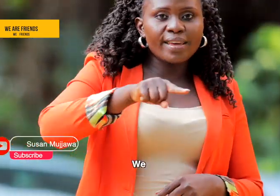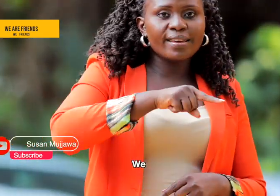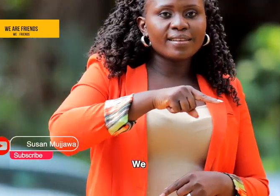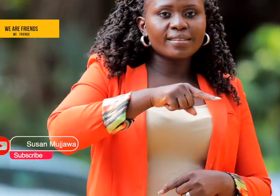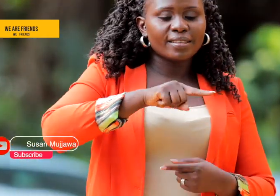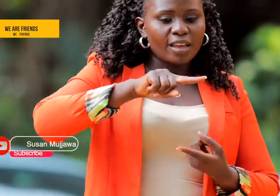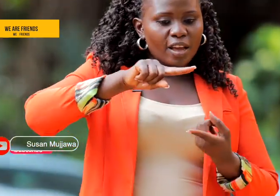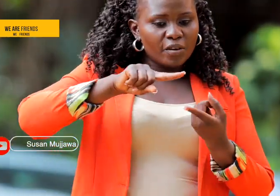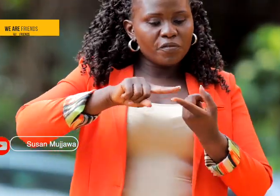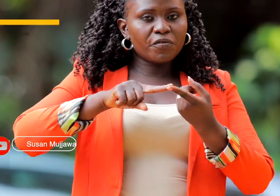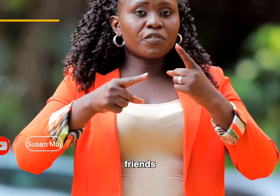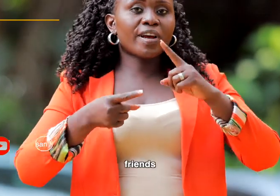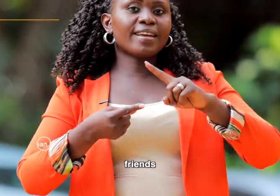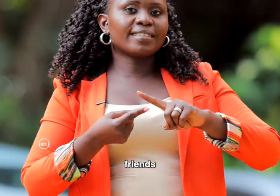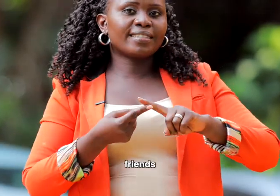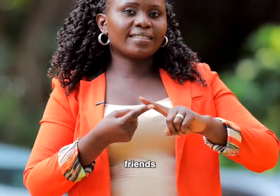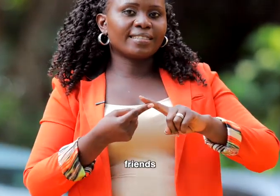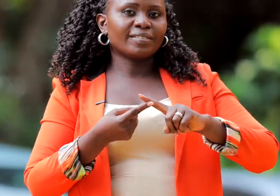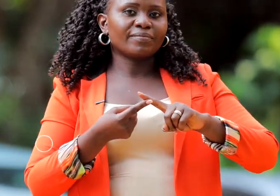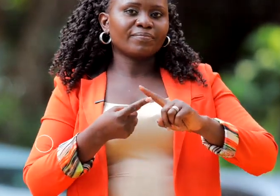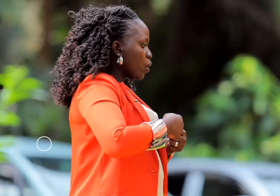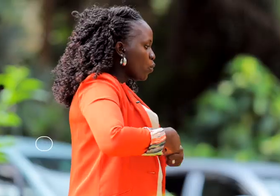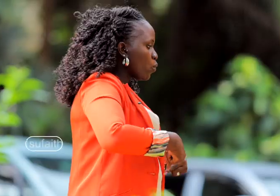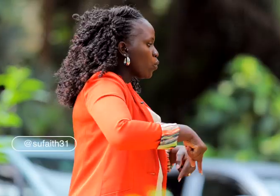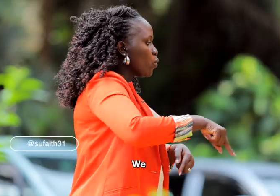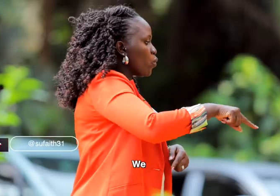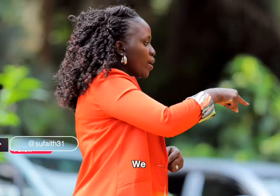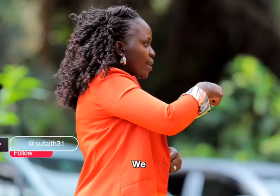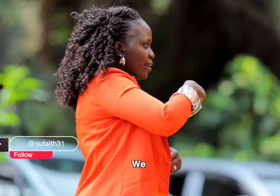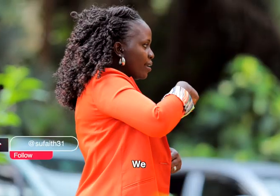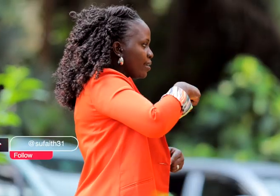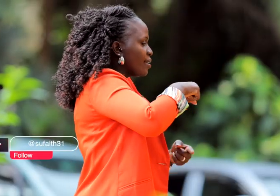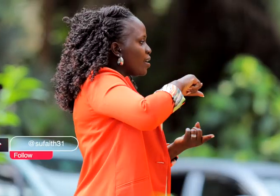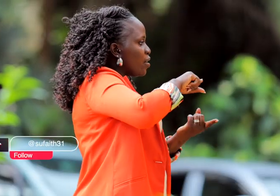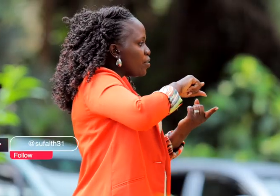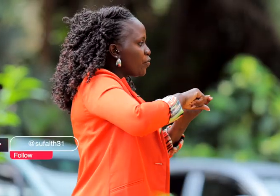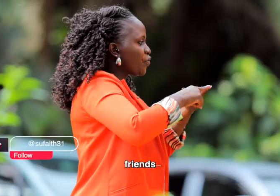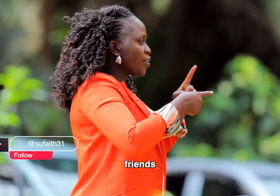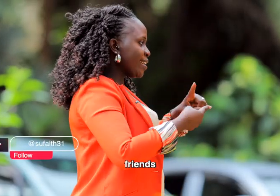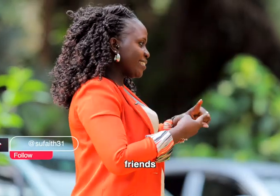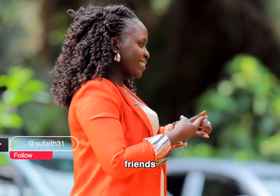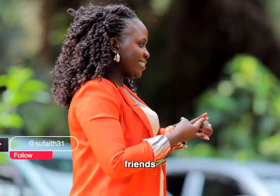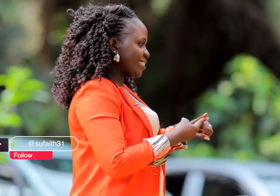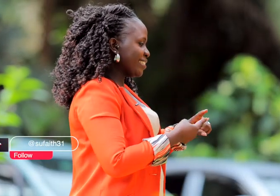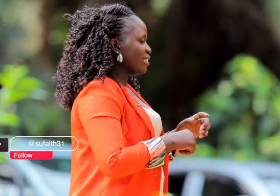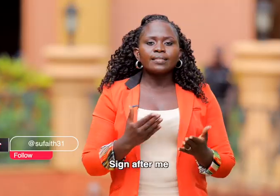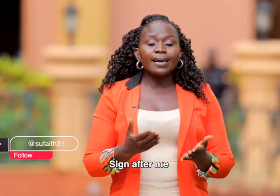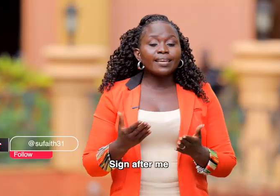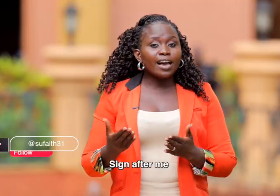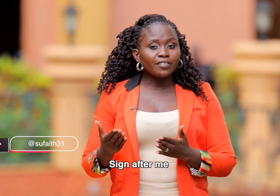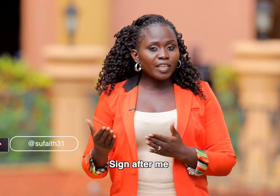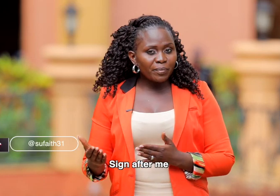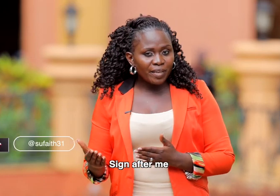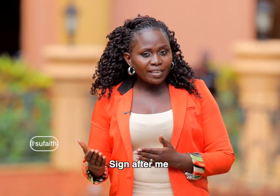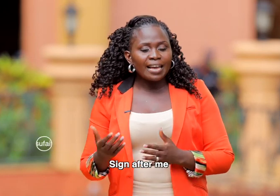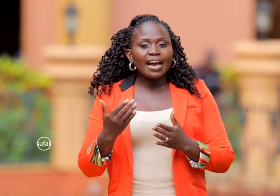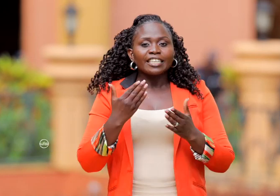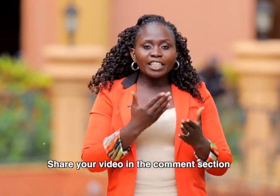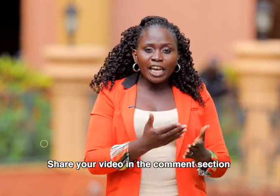friends we friends sign after me share